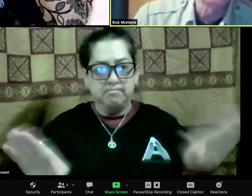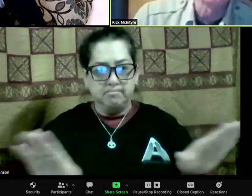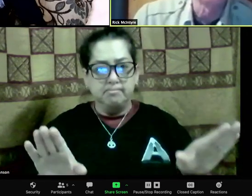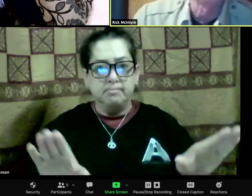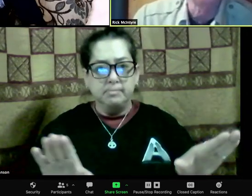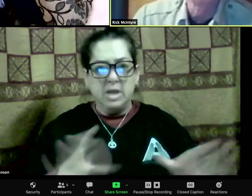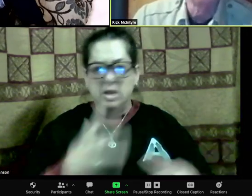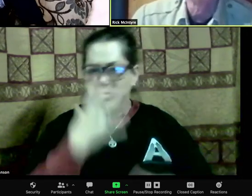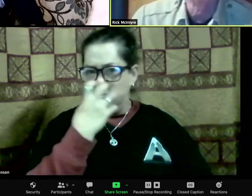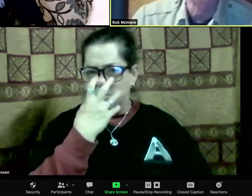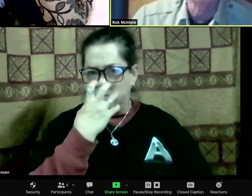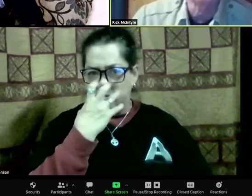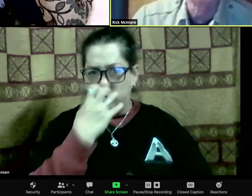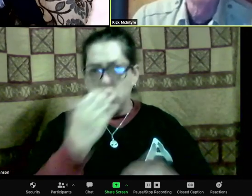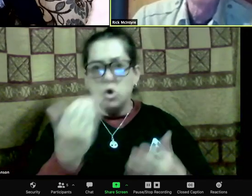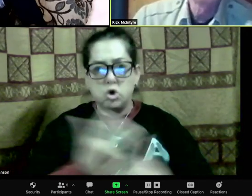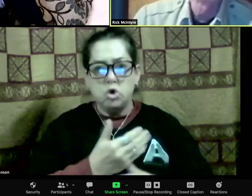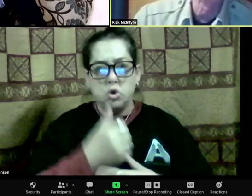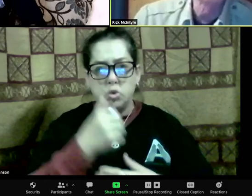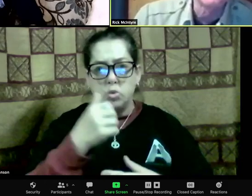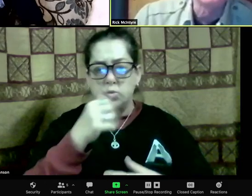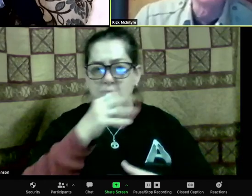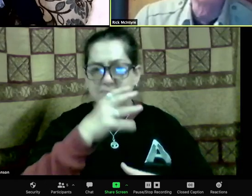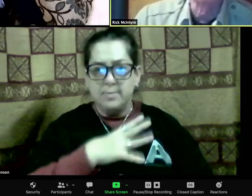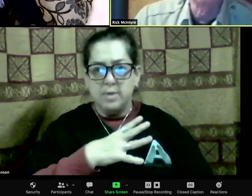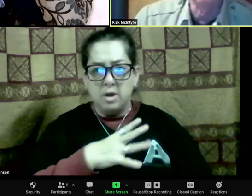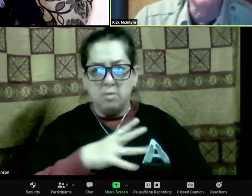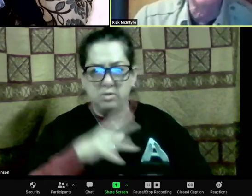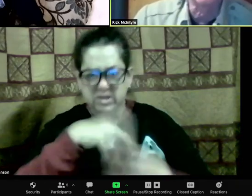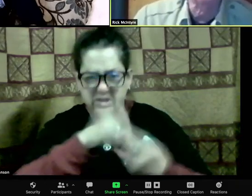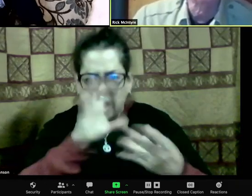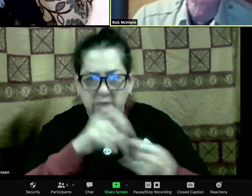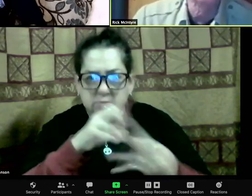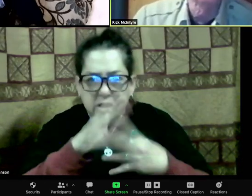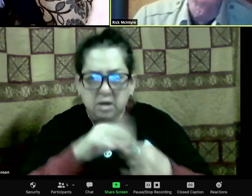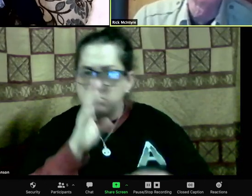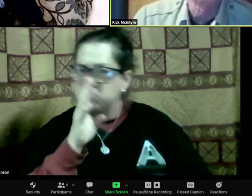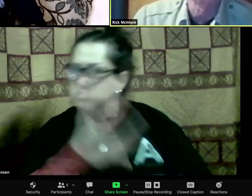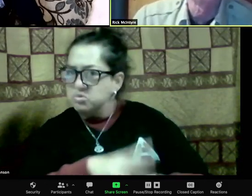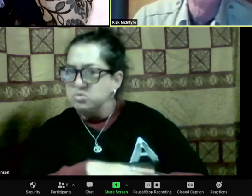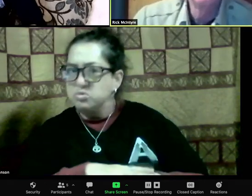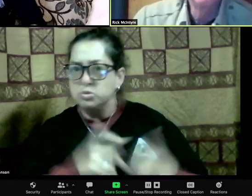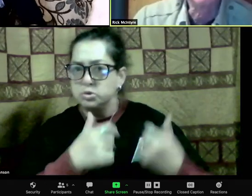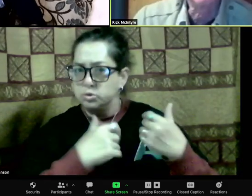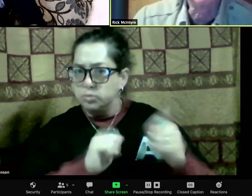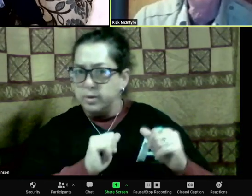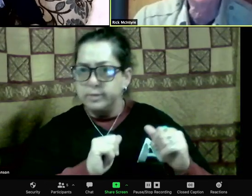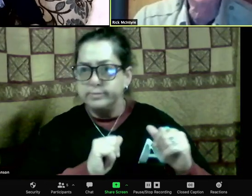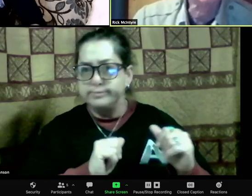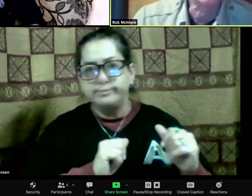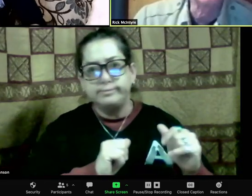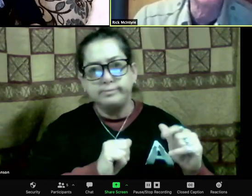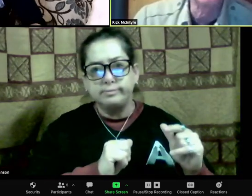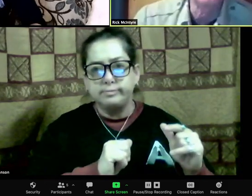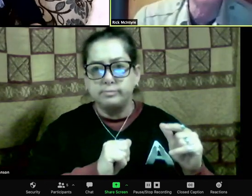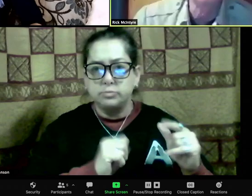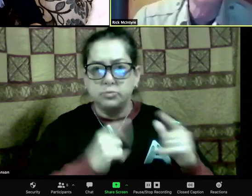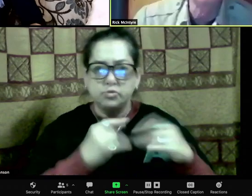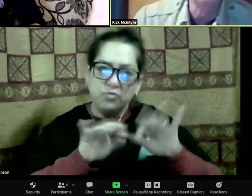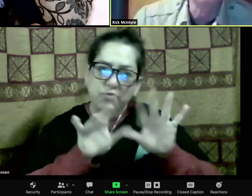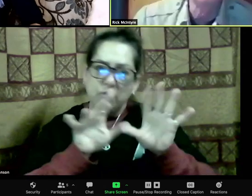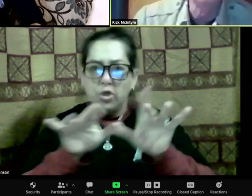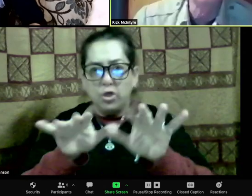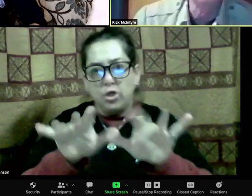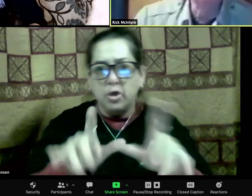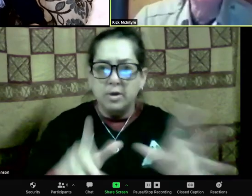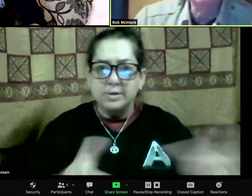too much for the family, he stayed with her. And he pretty much ignored the new alpha female. Normally, I